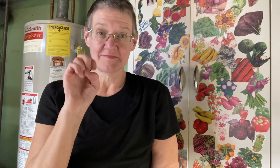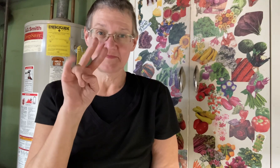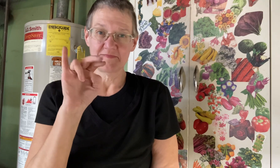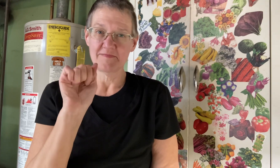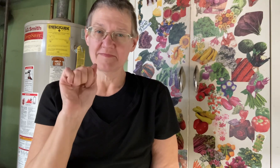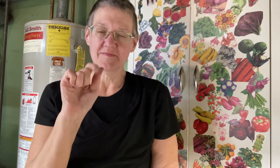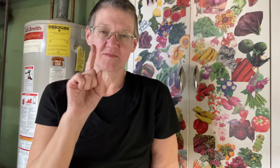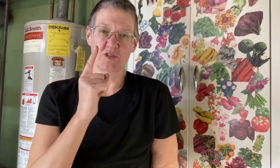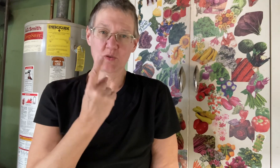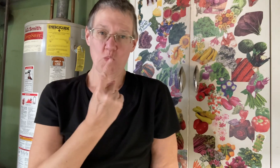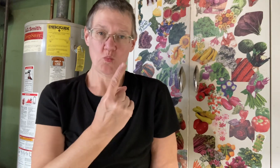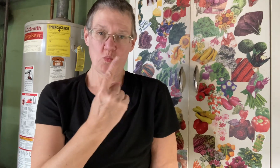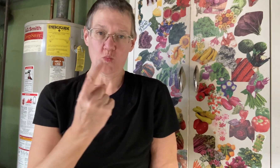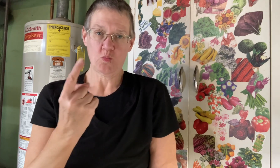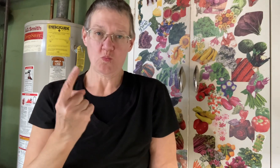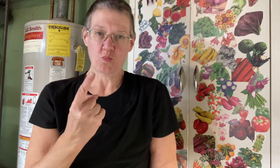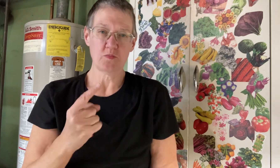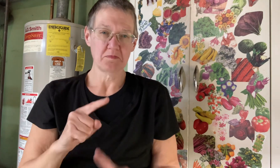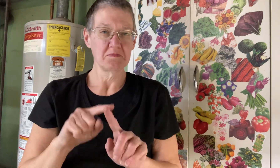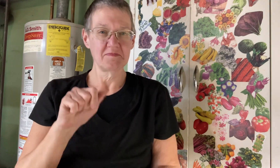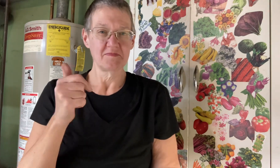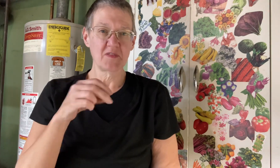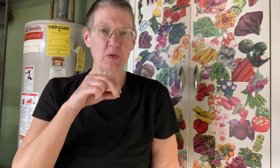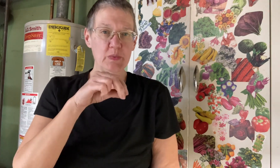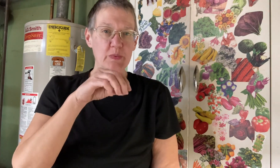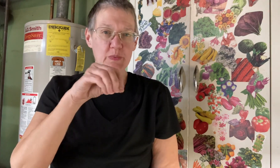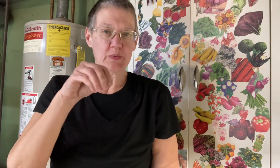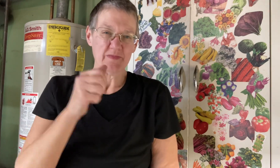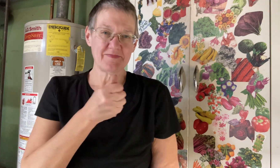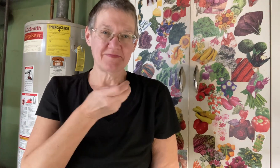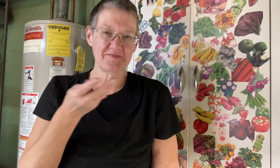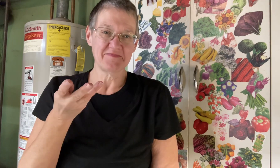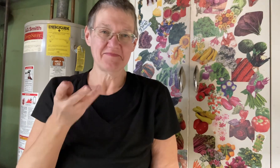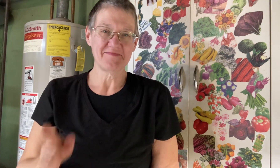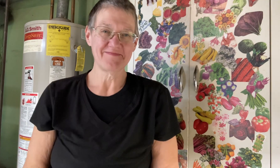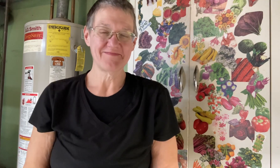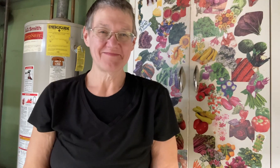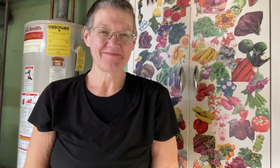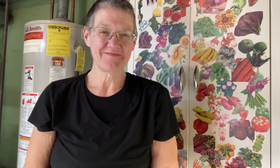the stevia i just put one seed in each soil block but everything else i sprinkled several